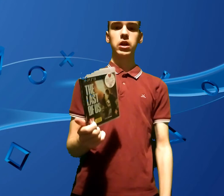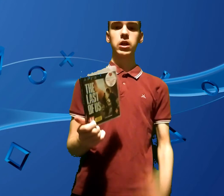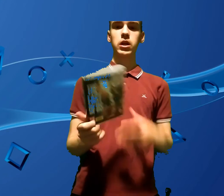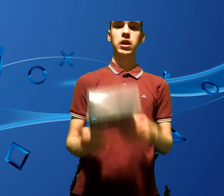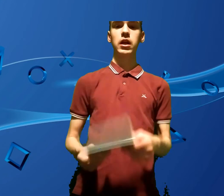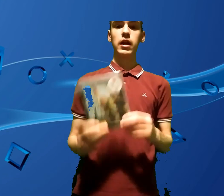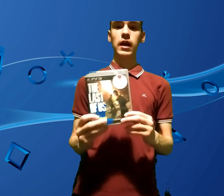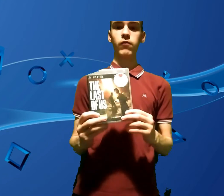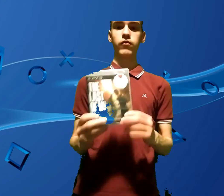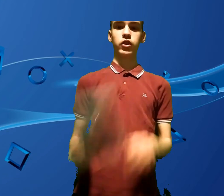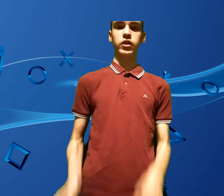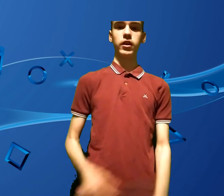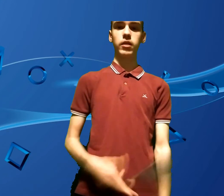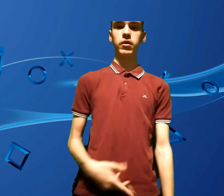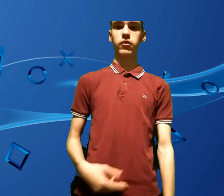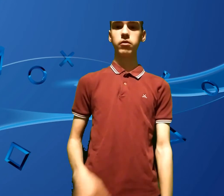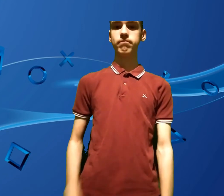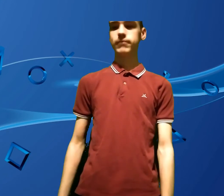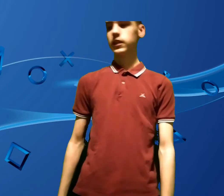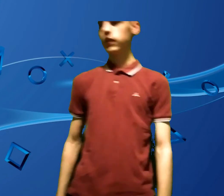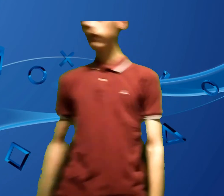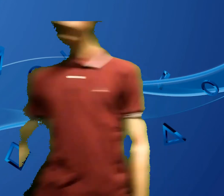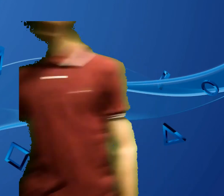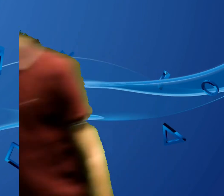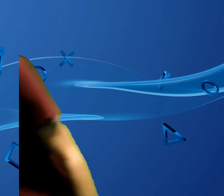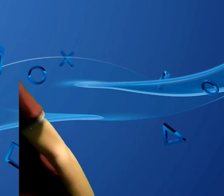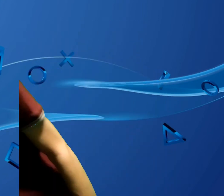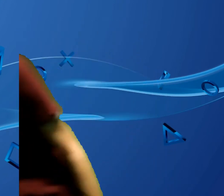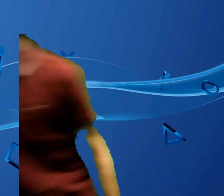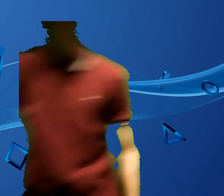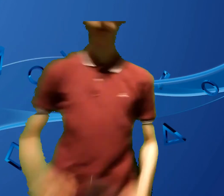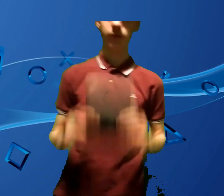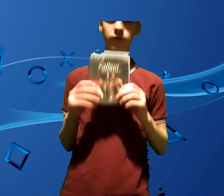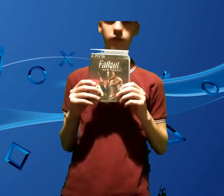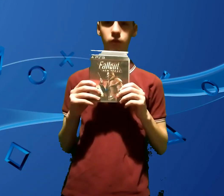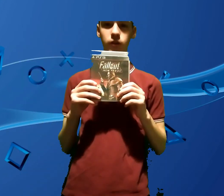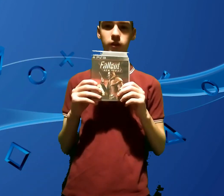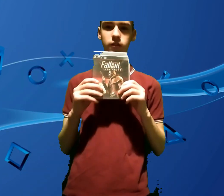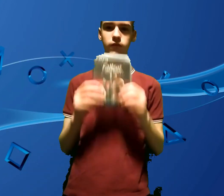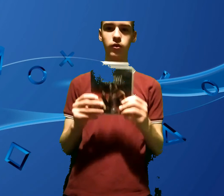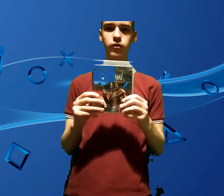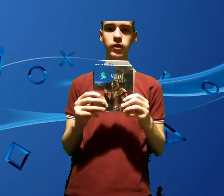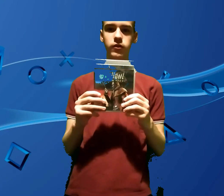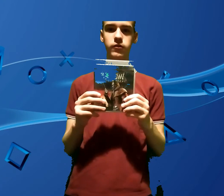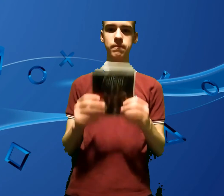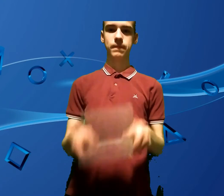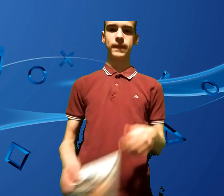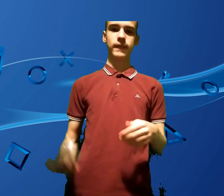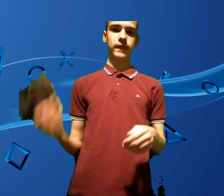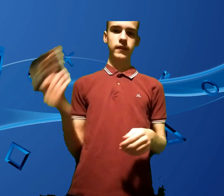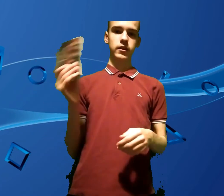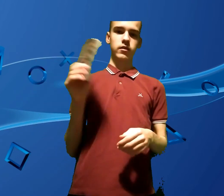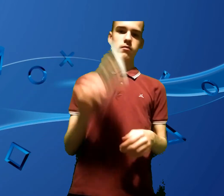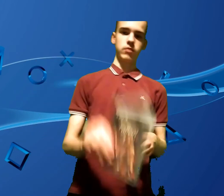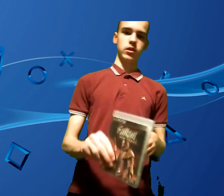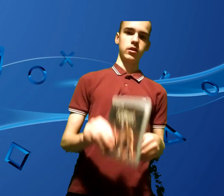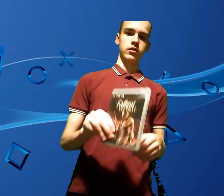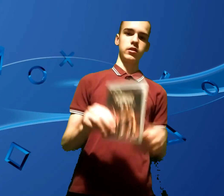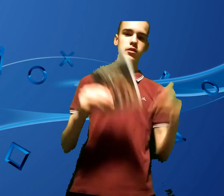haven't finished that game yet, so what? So I'm going to be reviewing Fallout 3, because it may contain